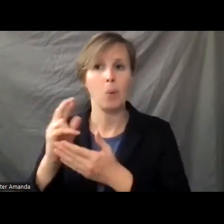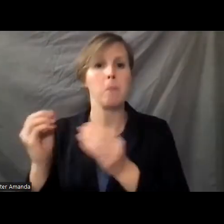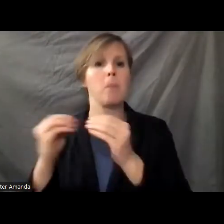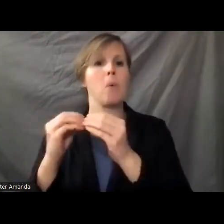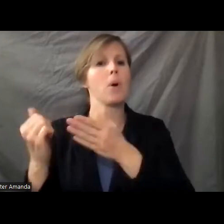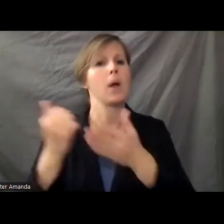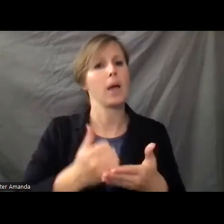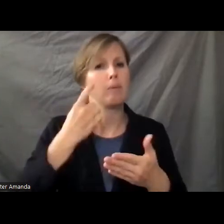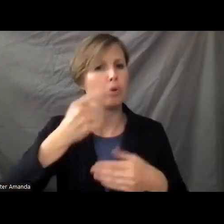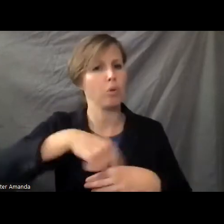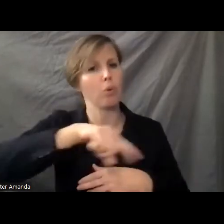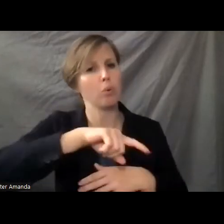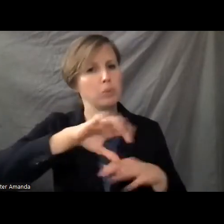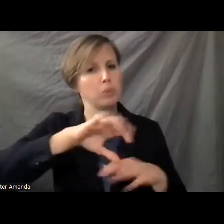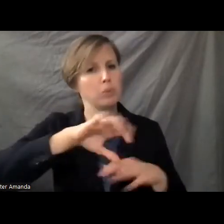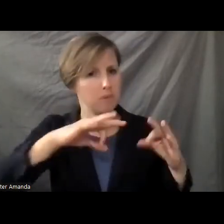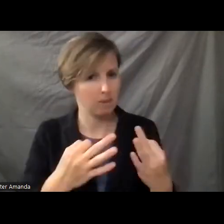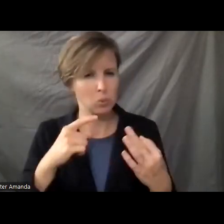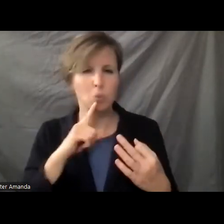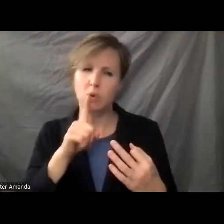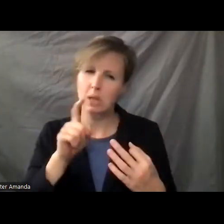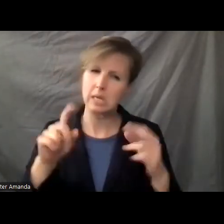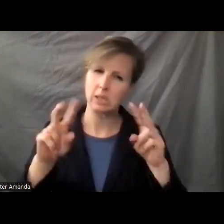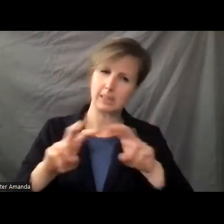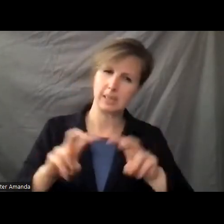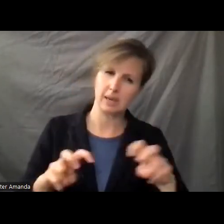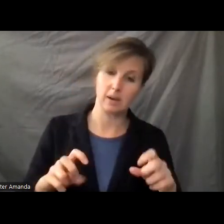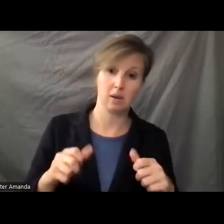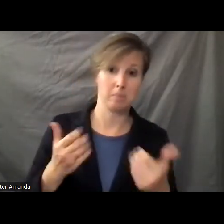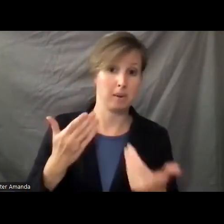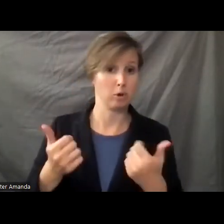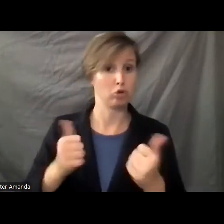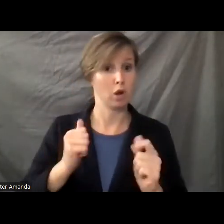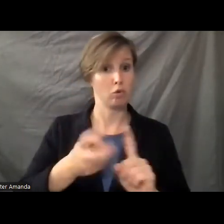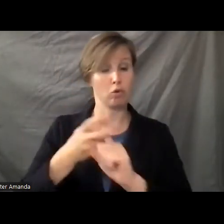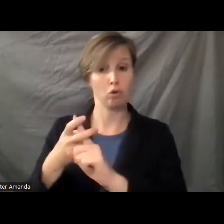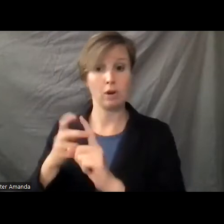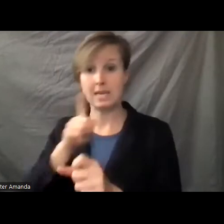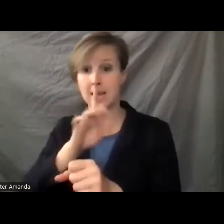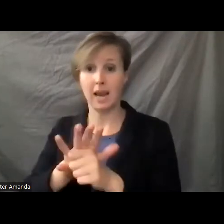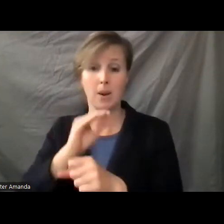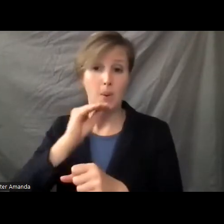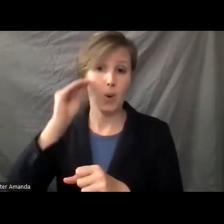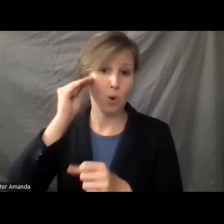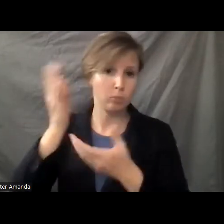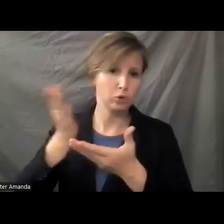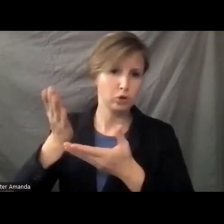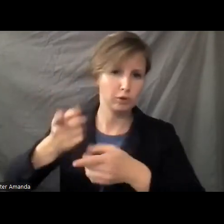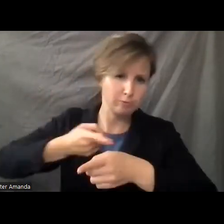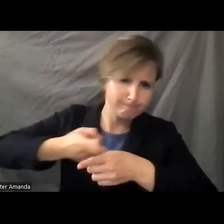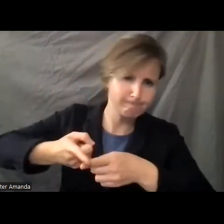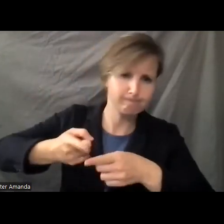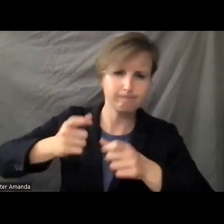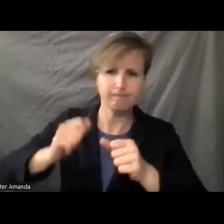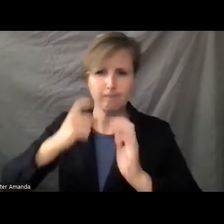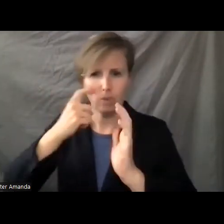And I think that we need to take a look at that. We might also try to recruit a dedicated home service cadre where they could be recognized